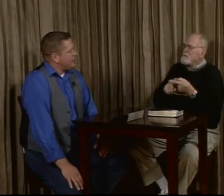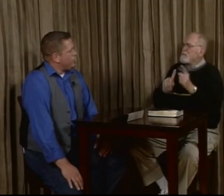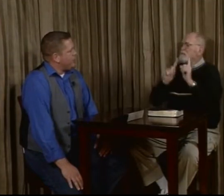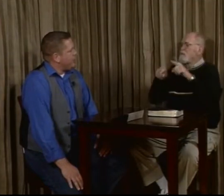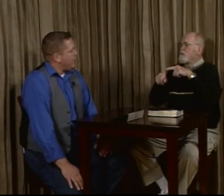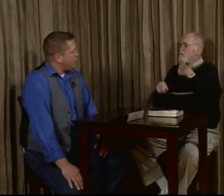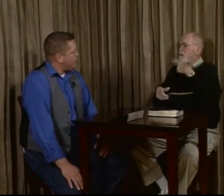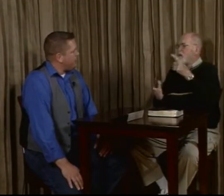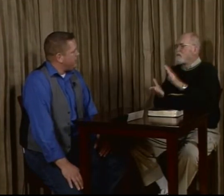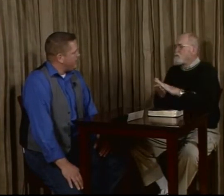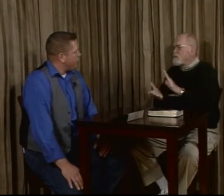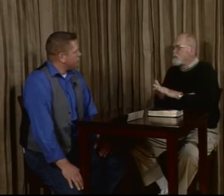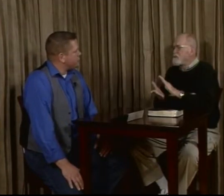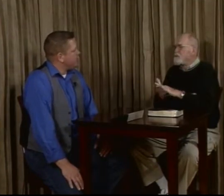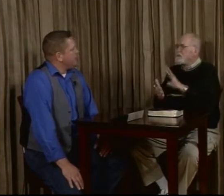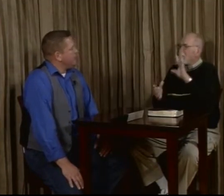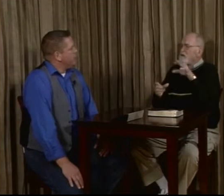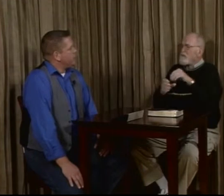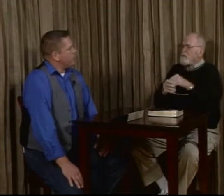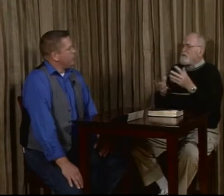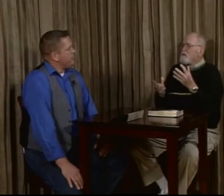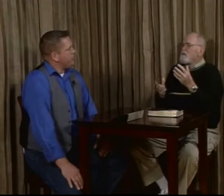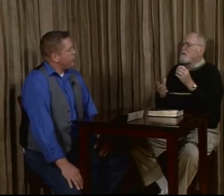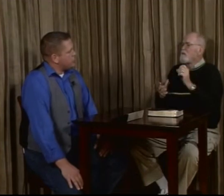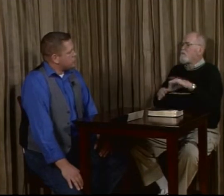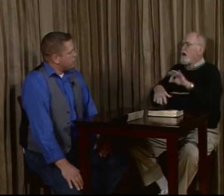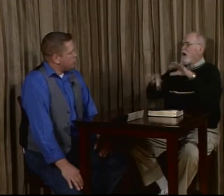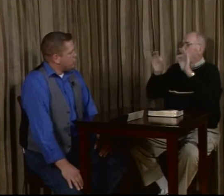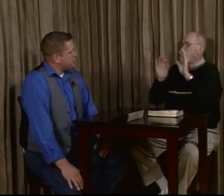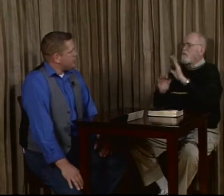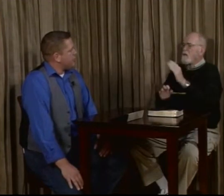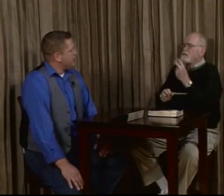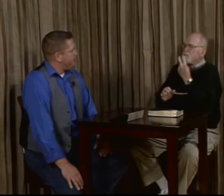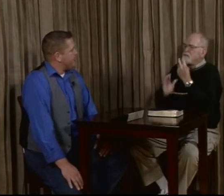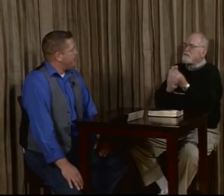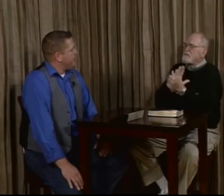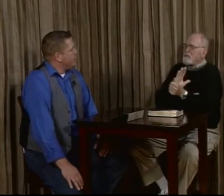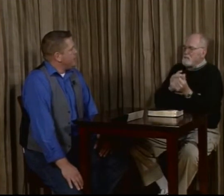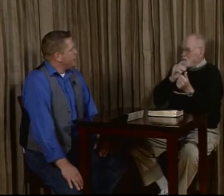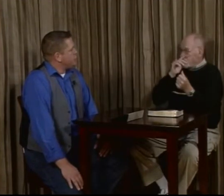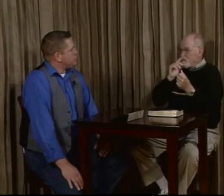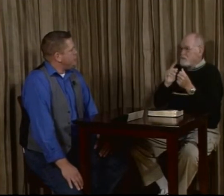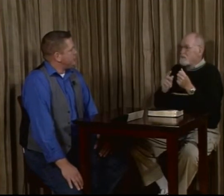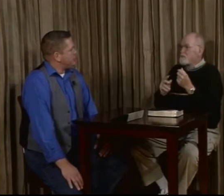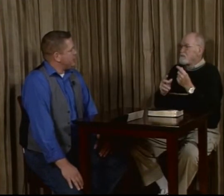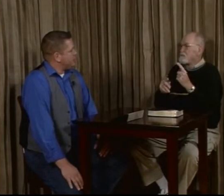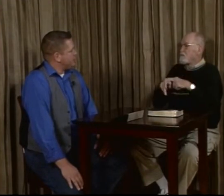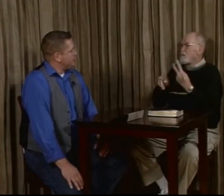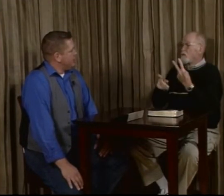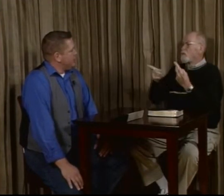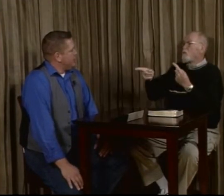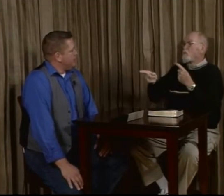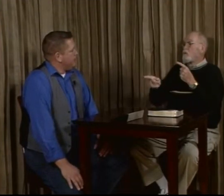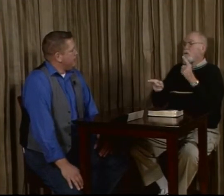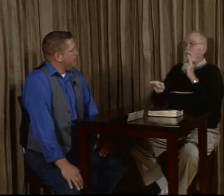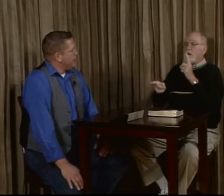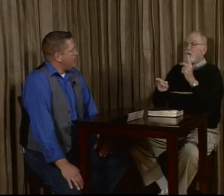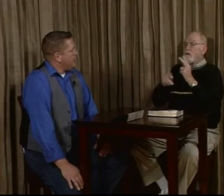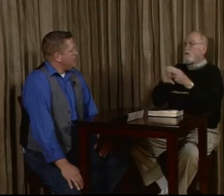with hearing peers. We started them in preschool a little early, so they were able to pick up their speech skills. And